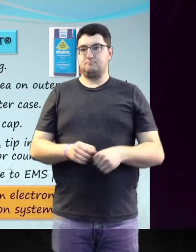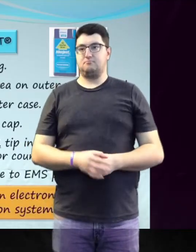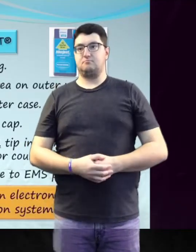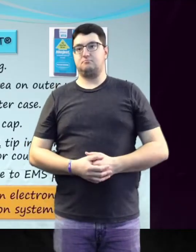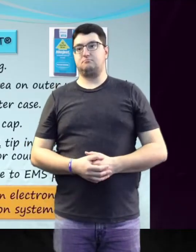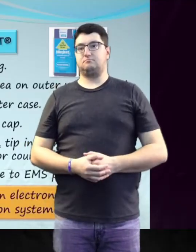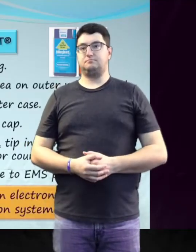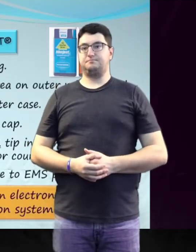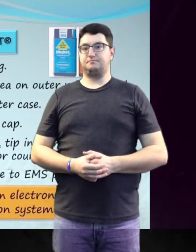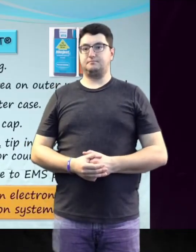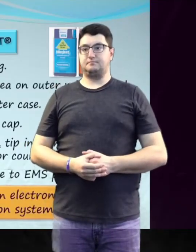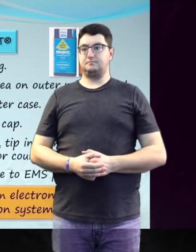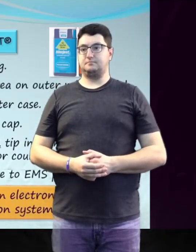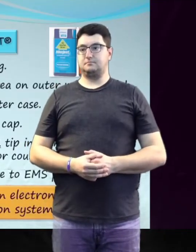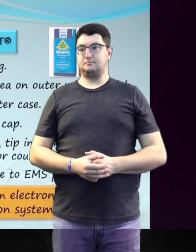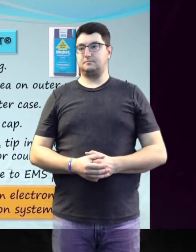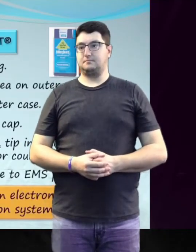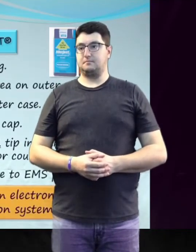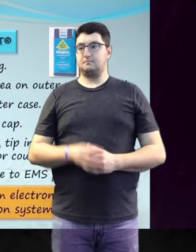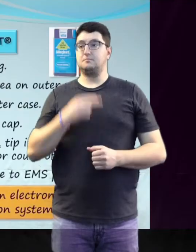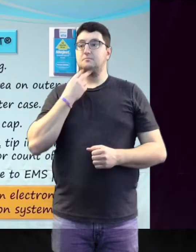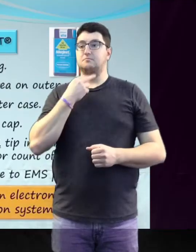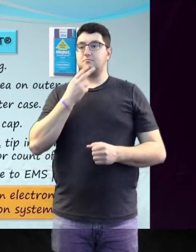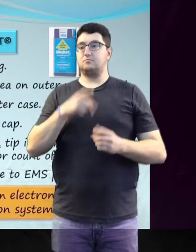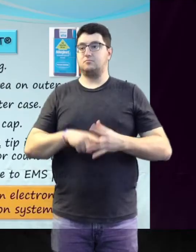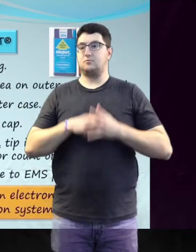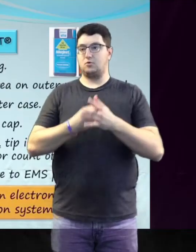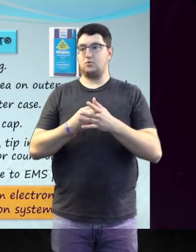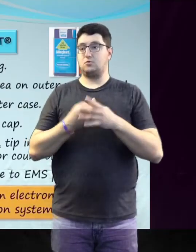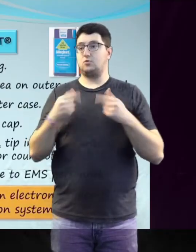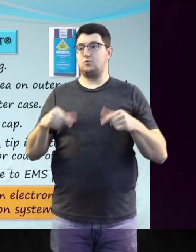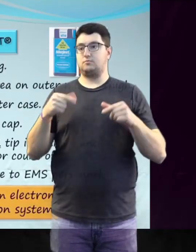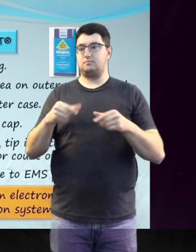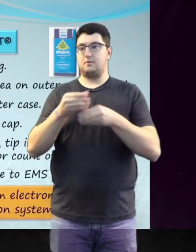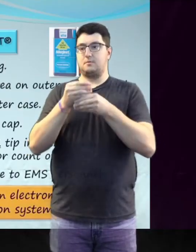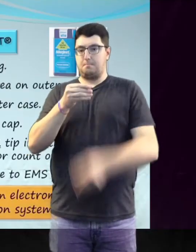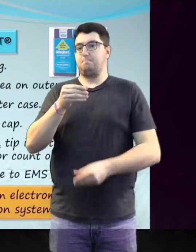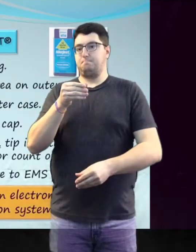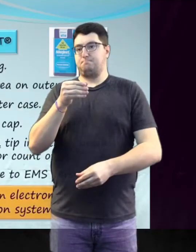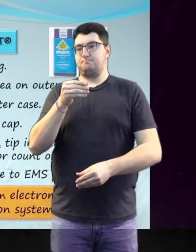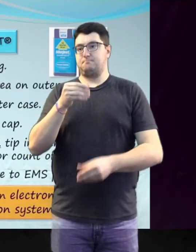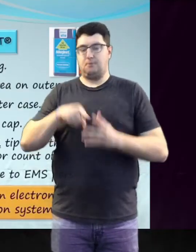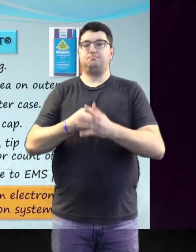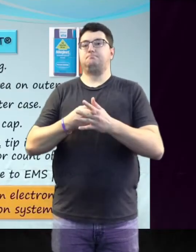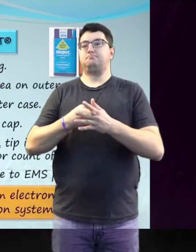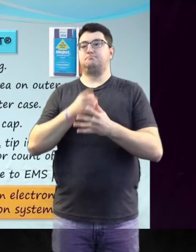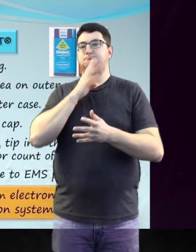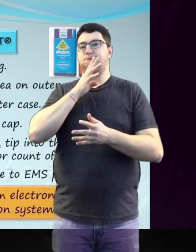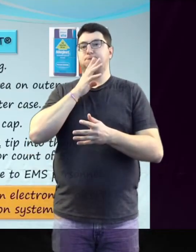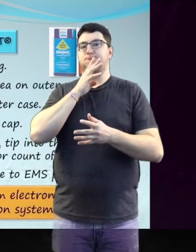administration. The voice recording will begin when the device is removed from its outer sleeve.